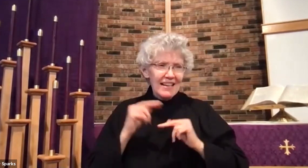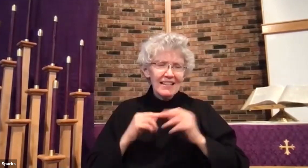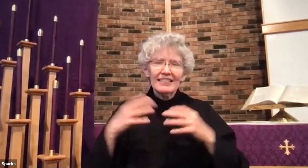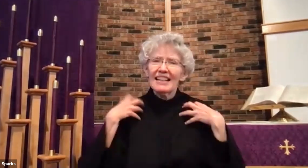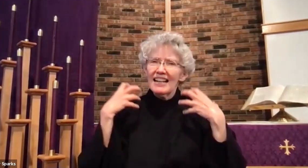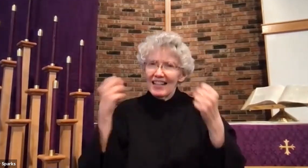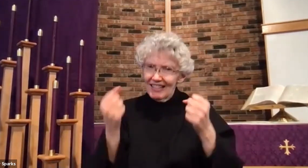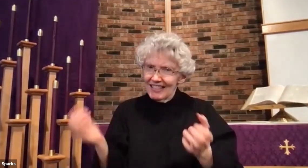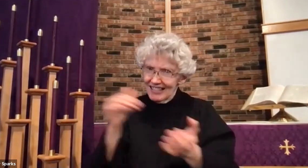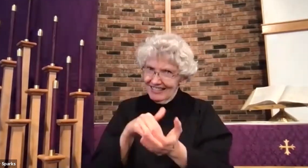and restoring.